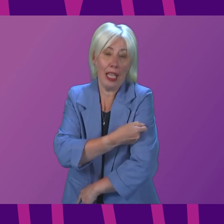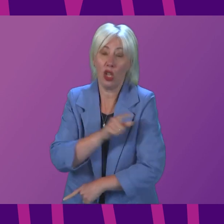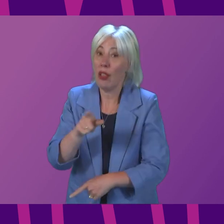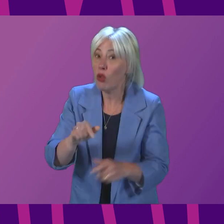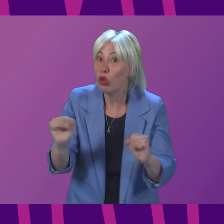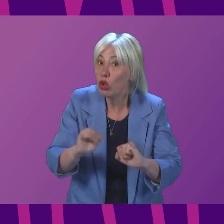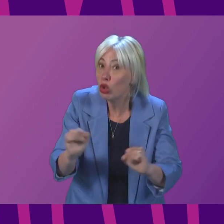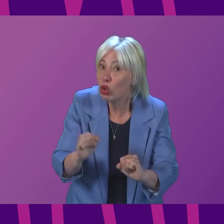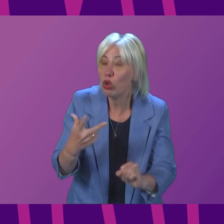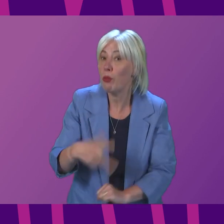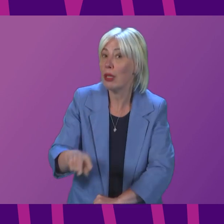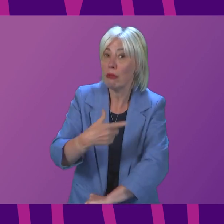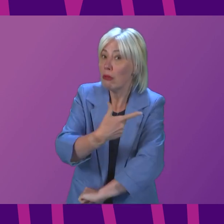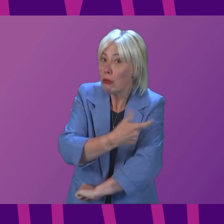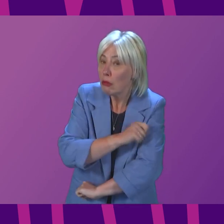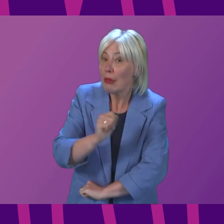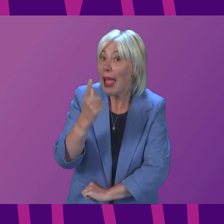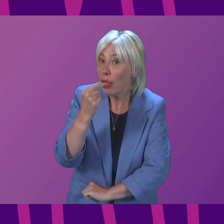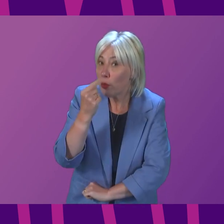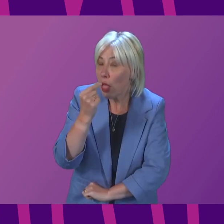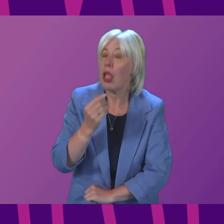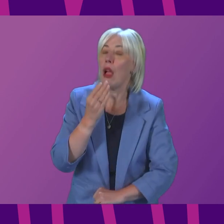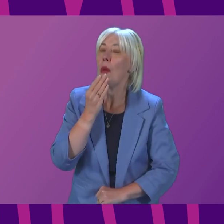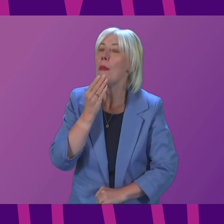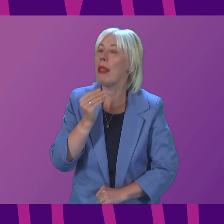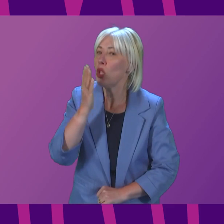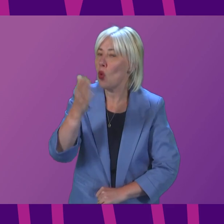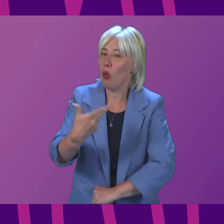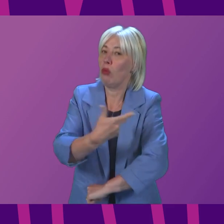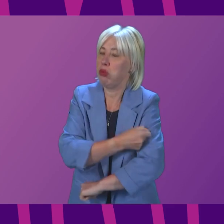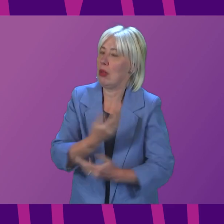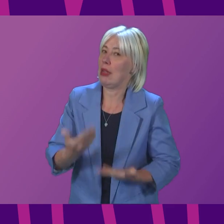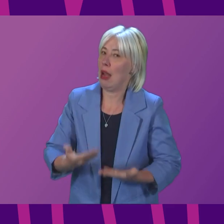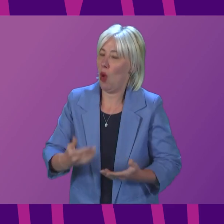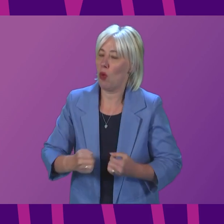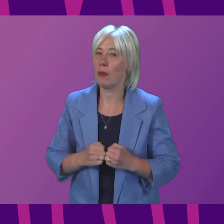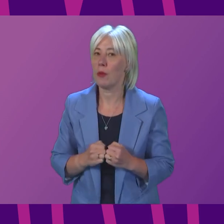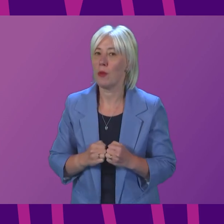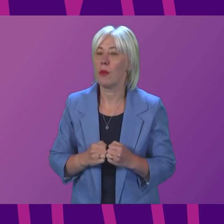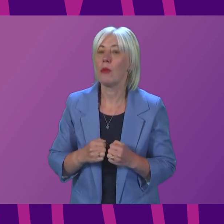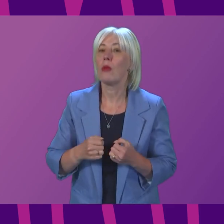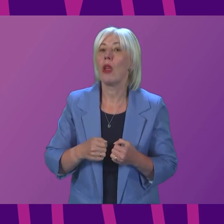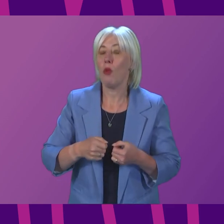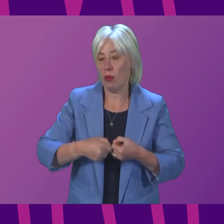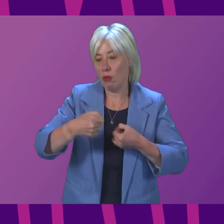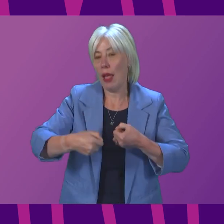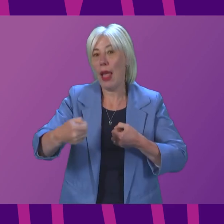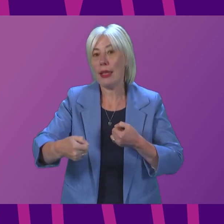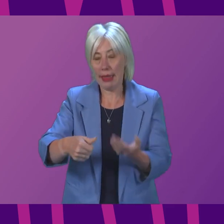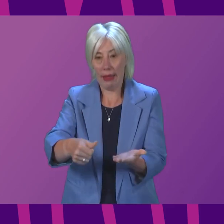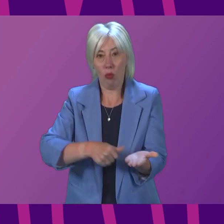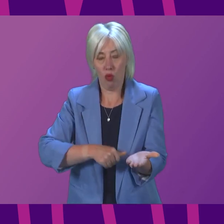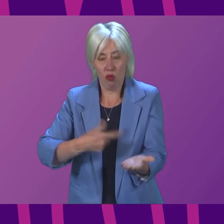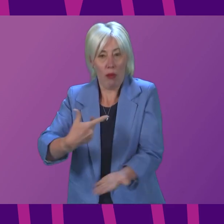if you have not yet had doses that you are eligible for, please do get them now. The extension of the programme is ongoing,